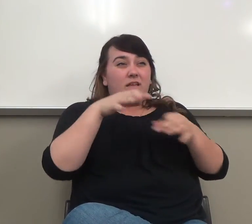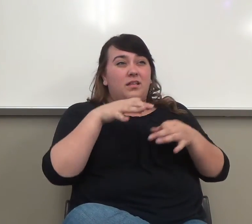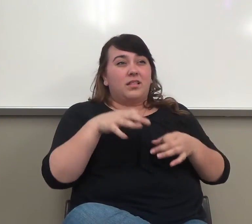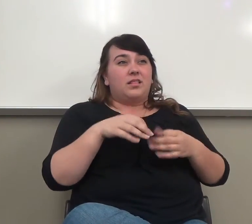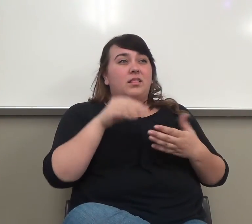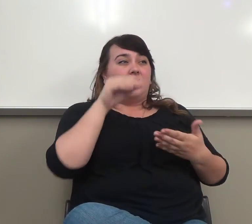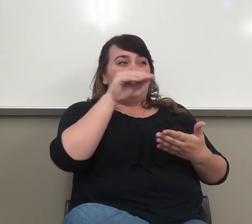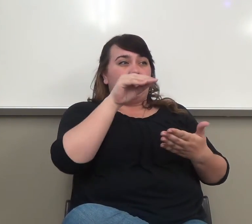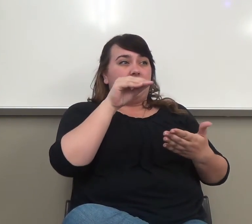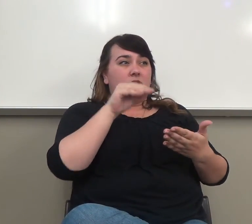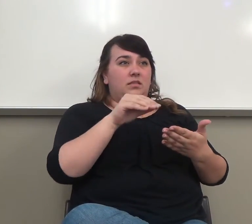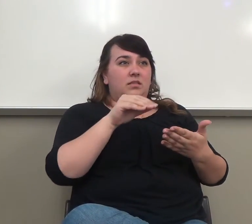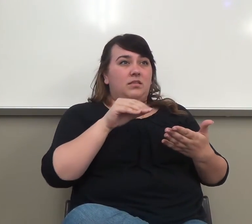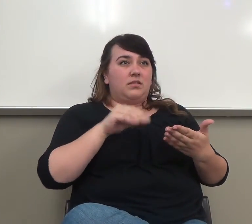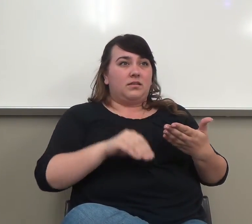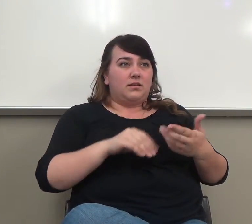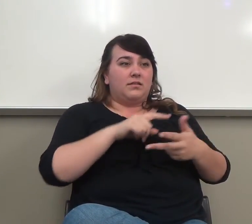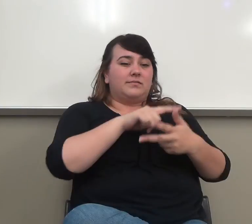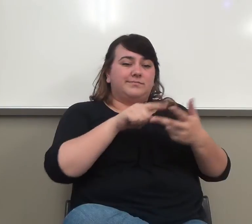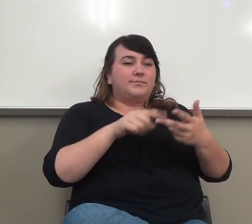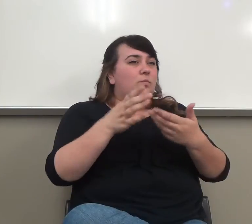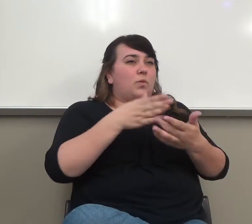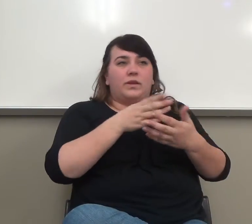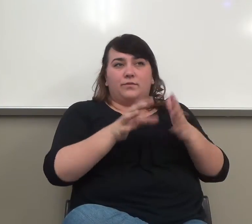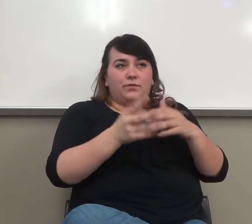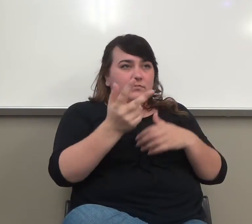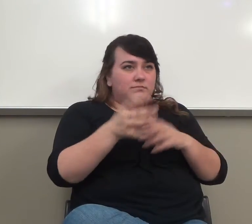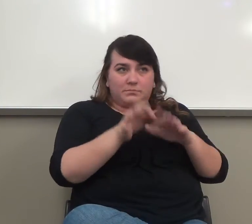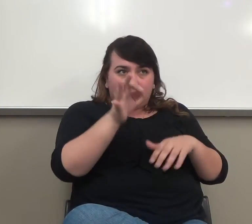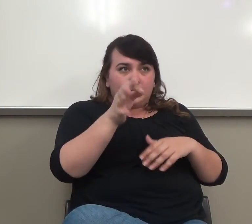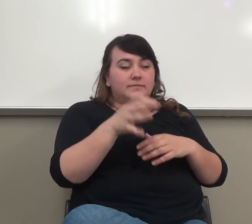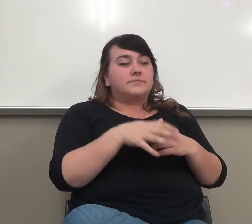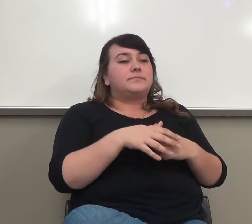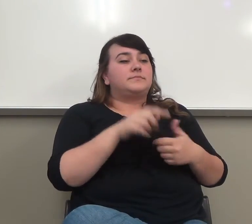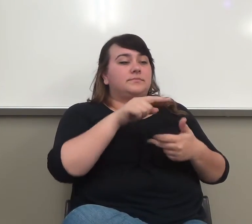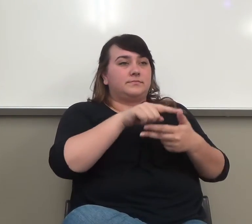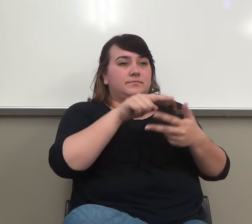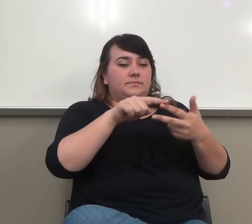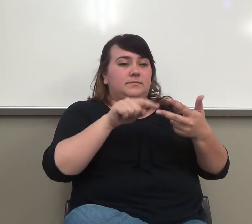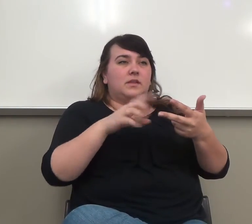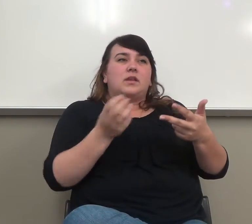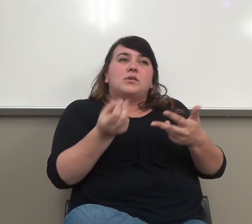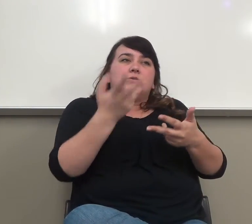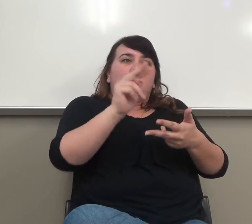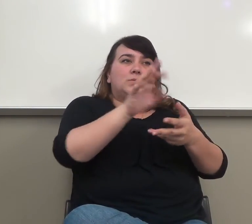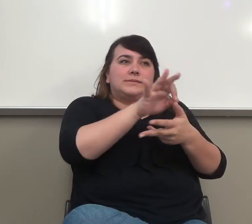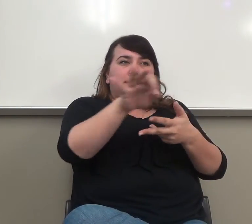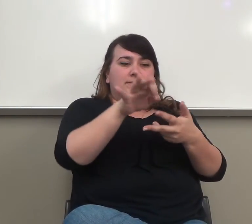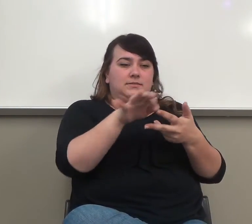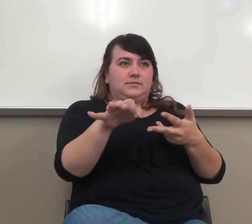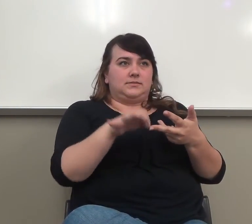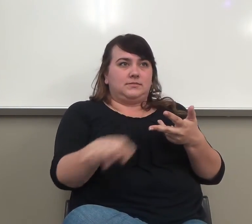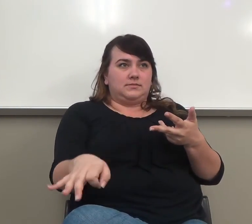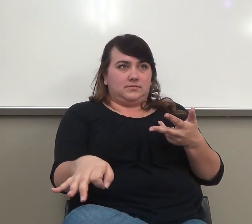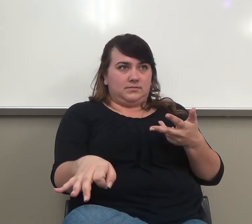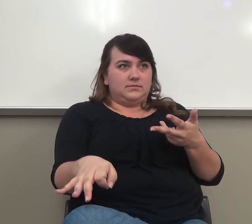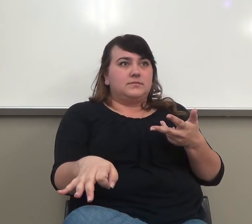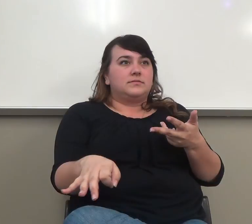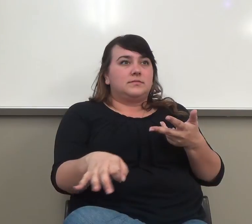the sun and sand, each whatever, into a separate sentence. Okay. And start